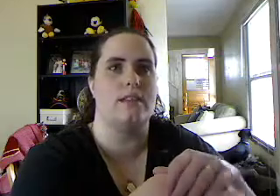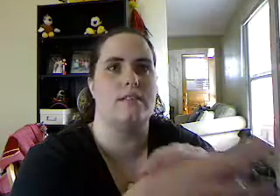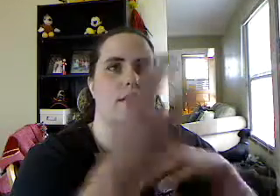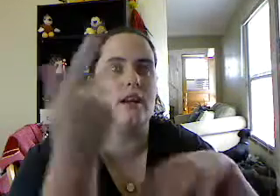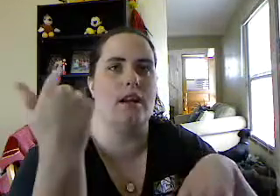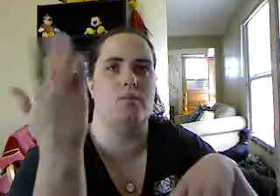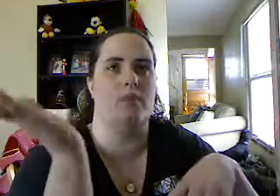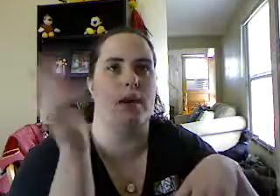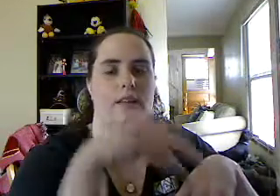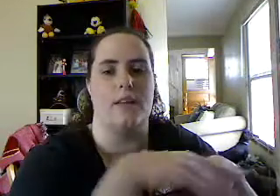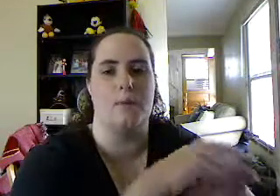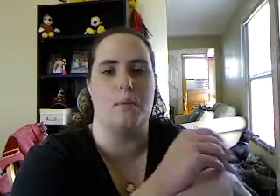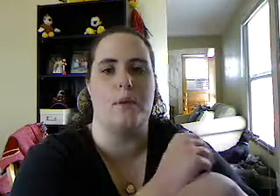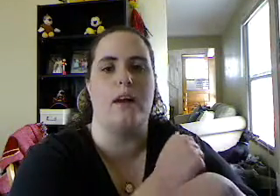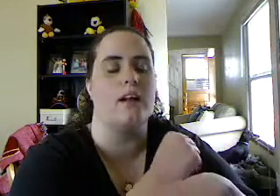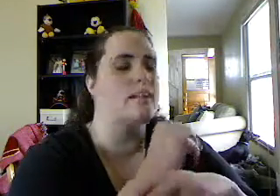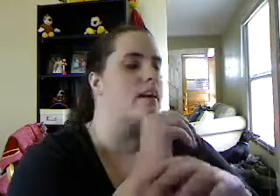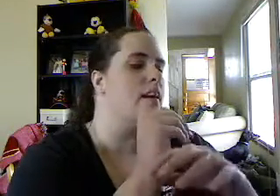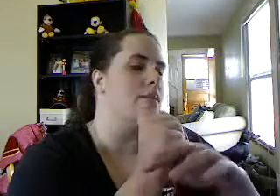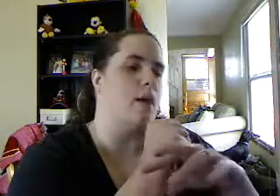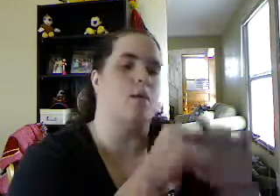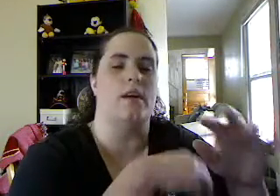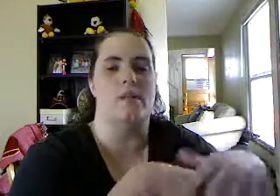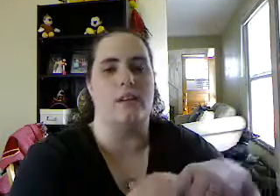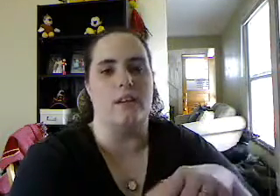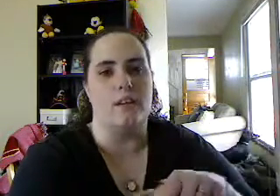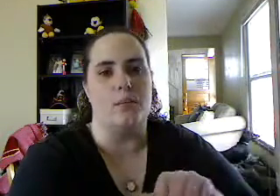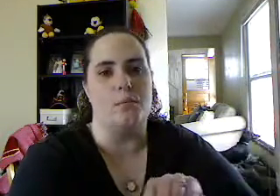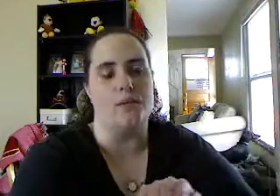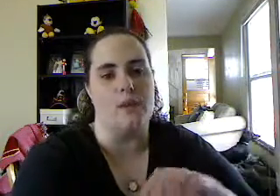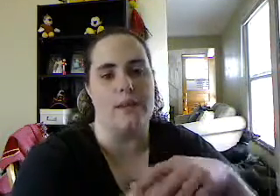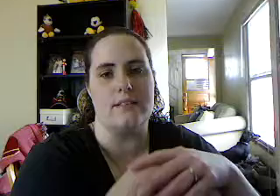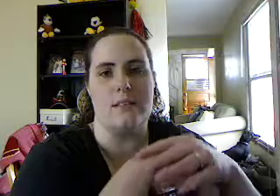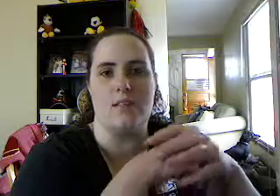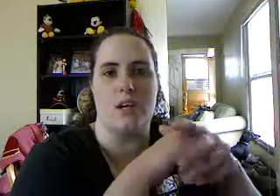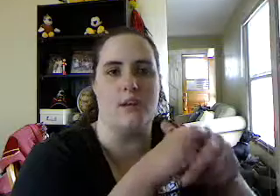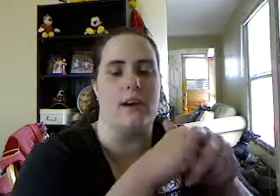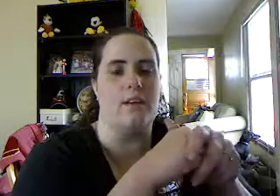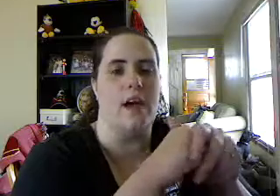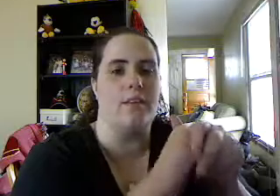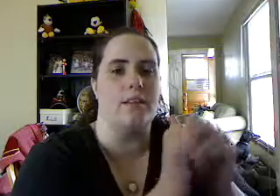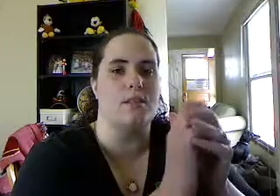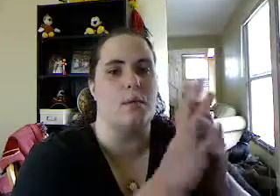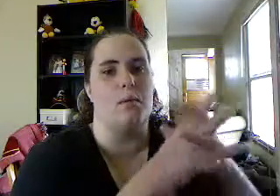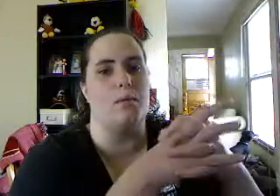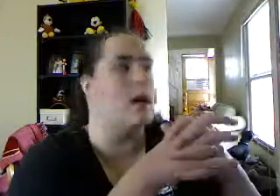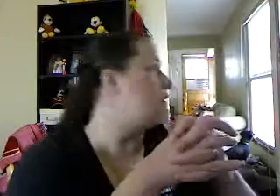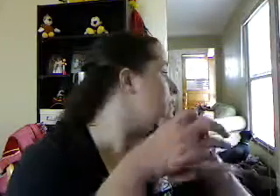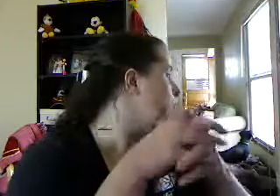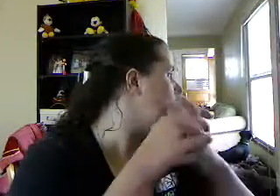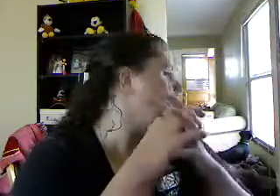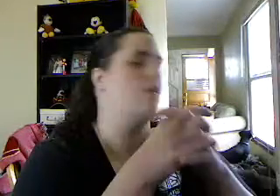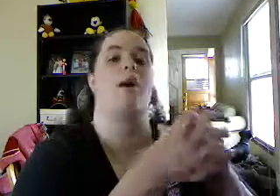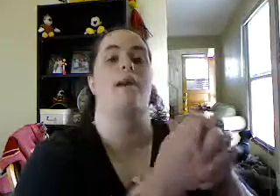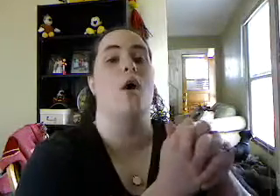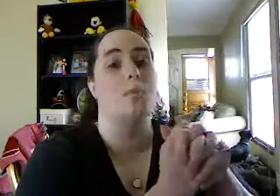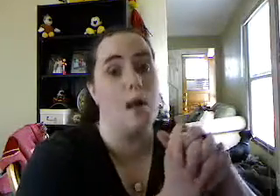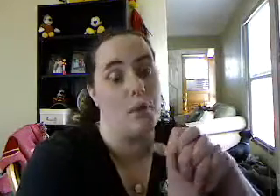anest, whatever the hell the people are called, they won't even, you know, do anesthesia without you having this, blah, blah, blah. I said, well, you know, I know I'm not